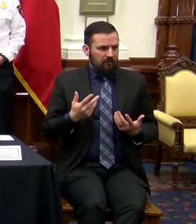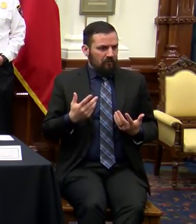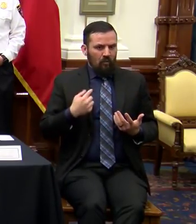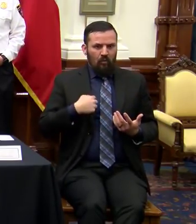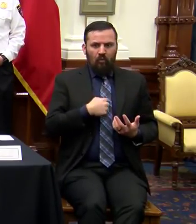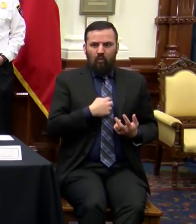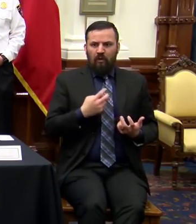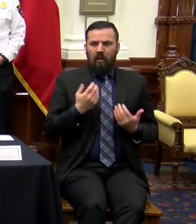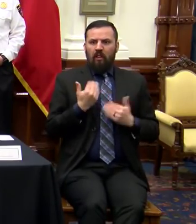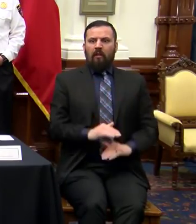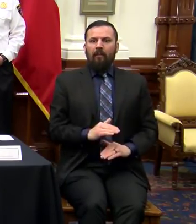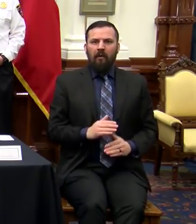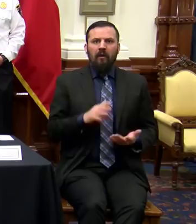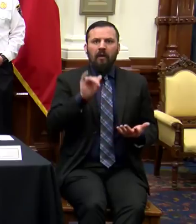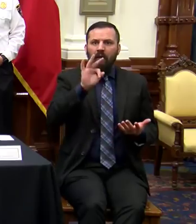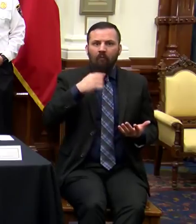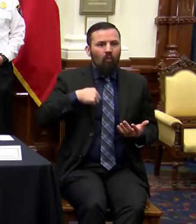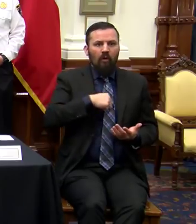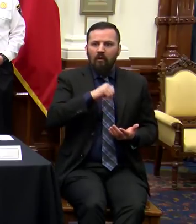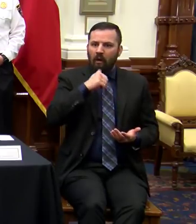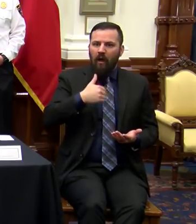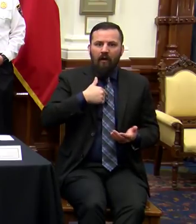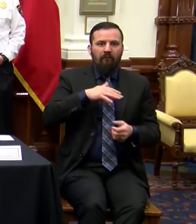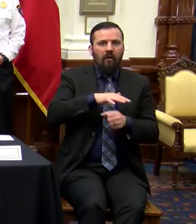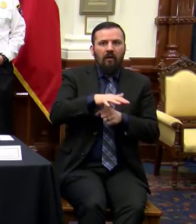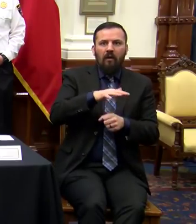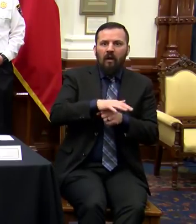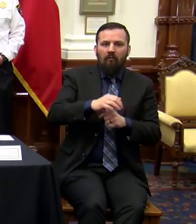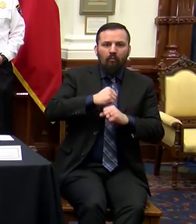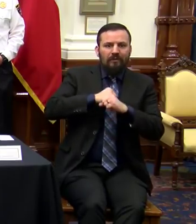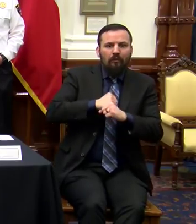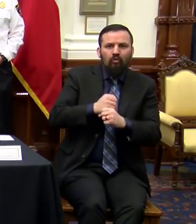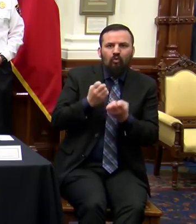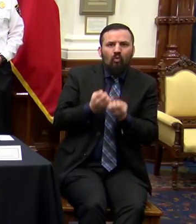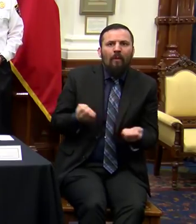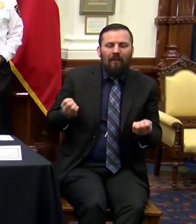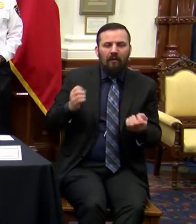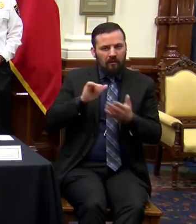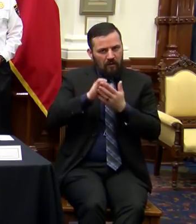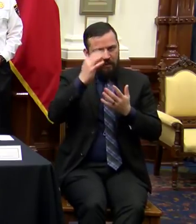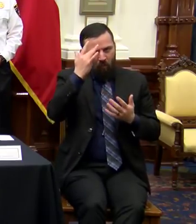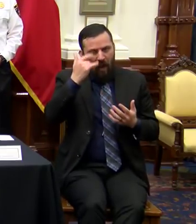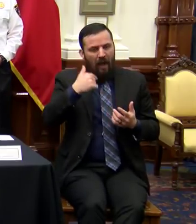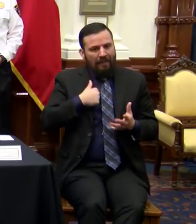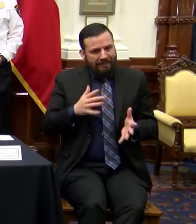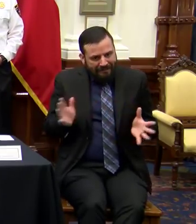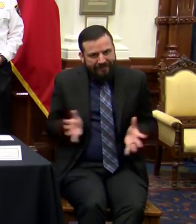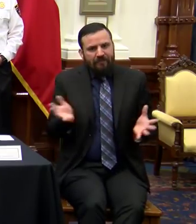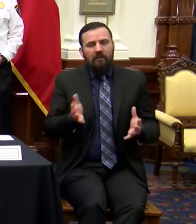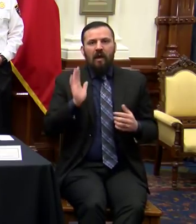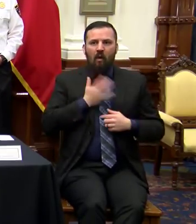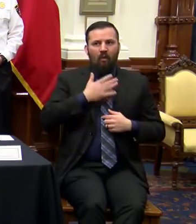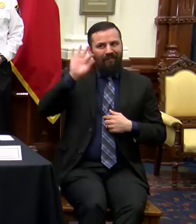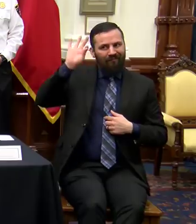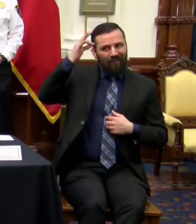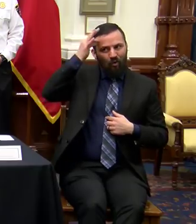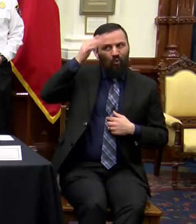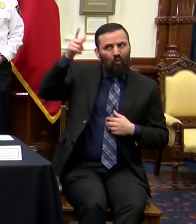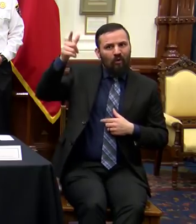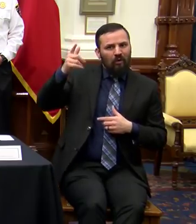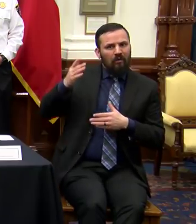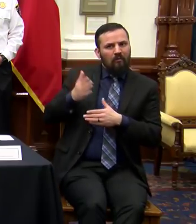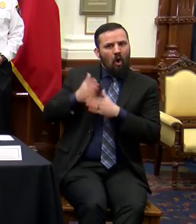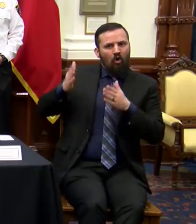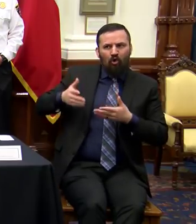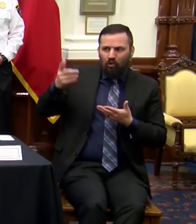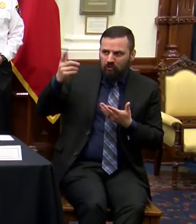if we do not have more PPE. That's why I am strongly urging our federal partners to step up